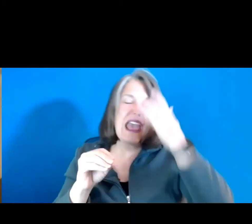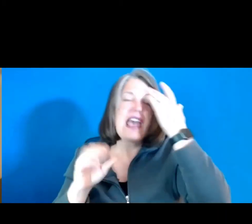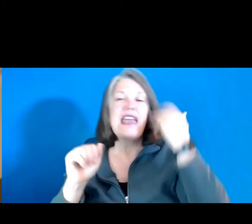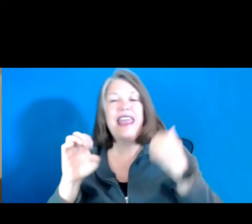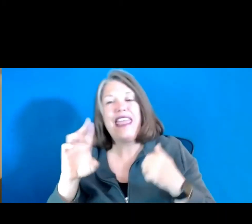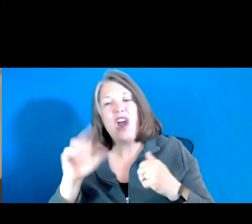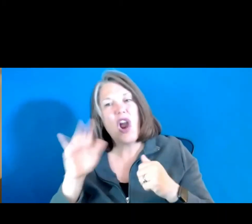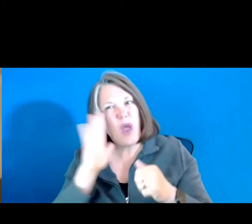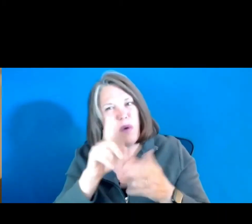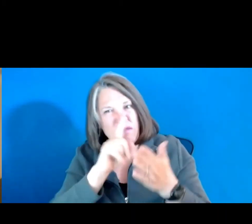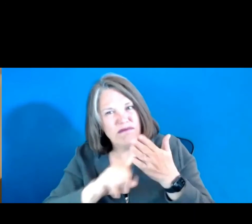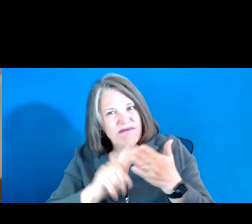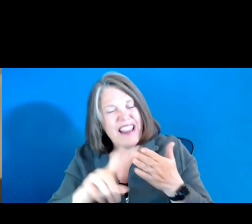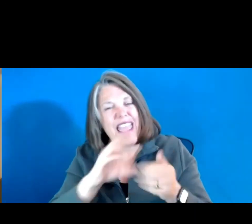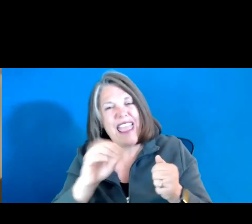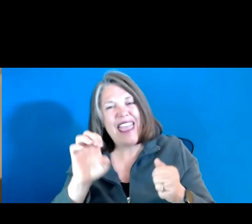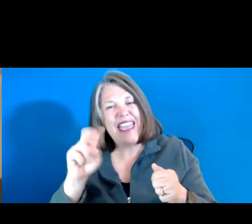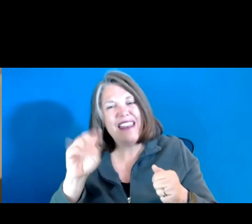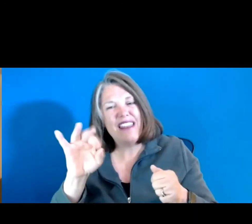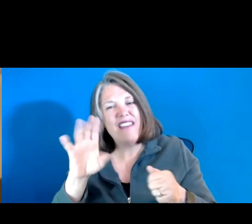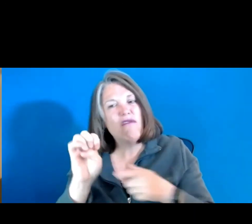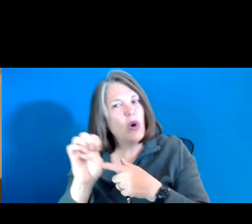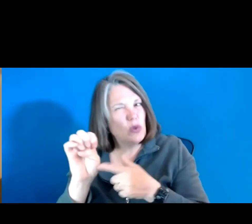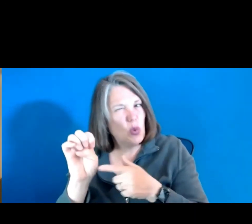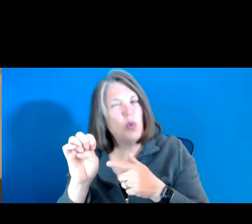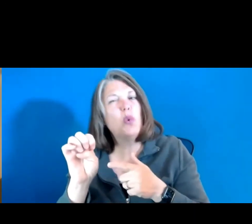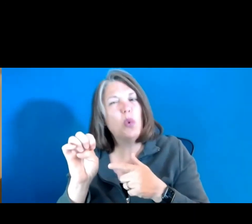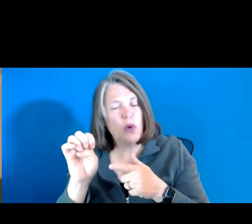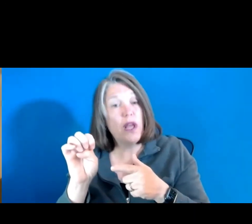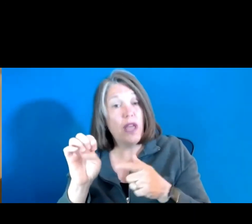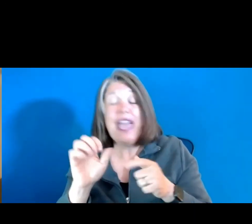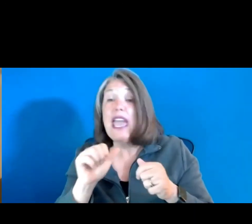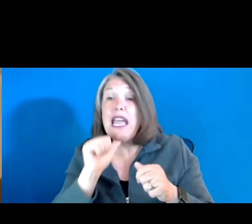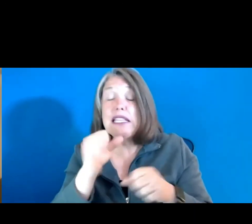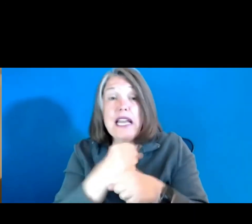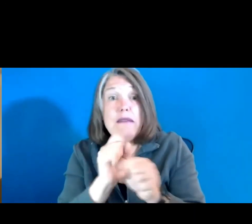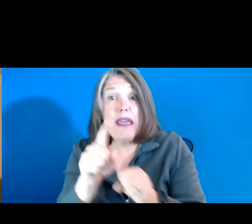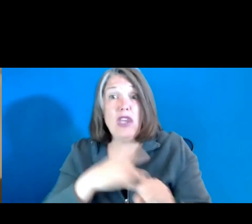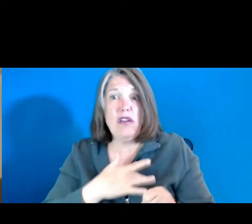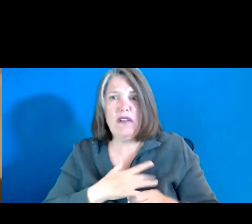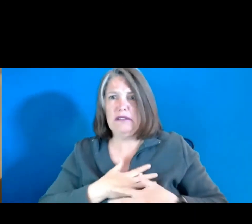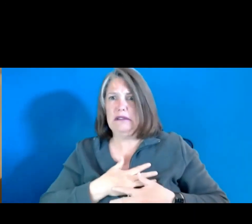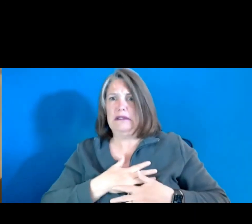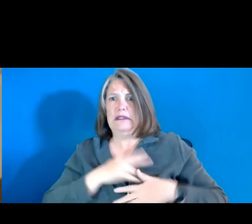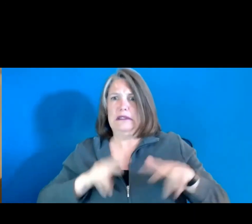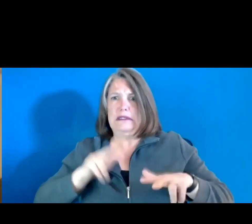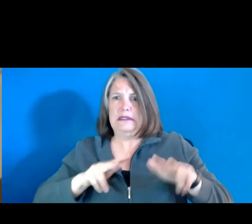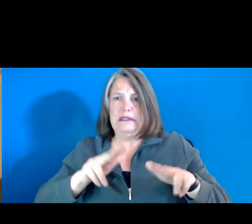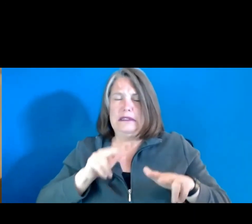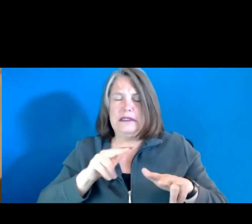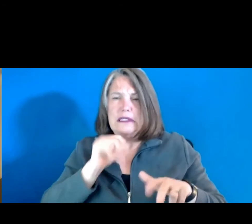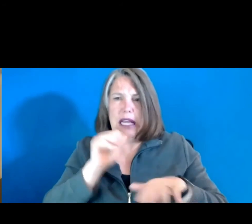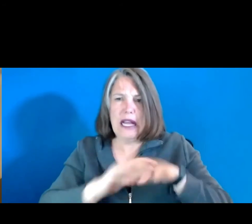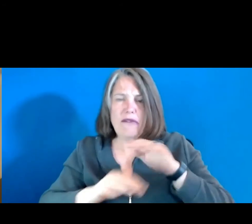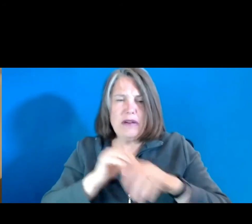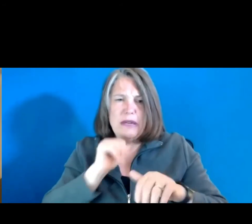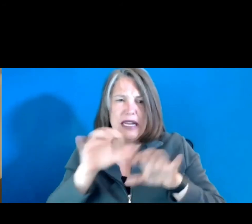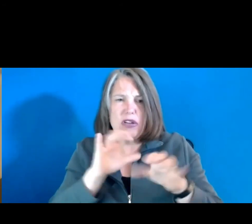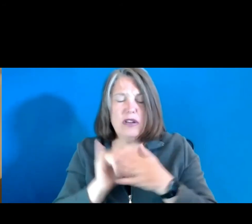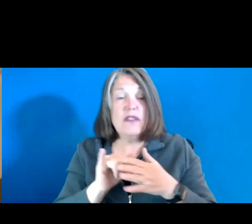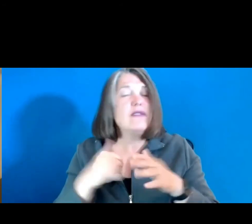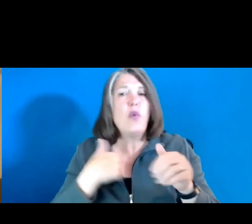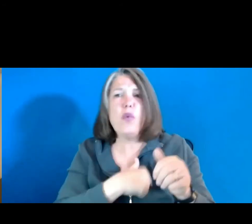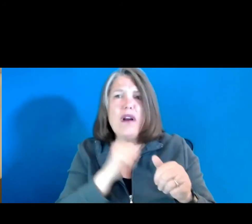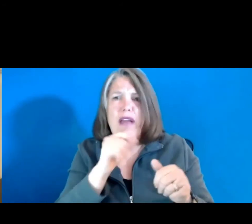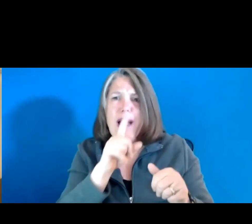that is not to make, is to make you feel uncomfortable with doing that and not to say these are problems